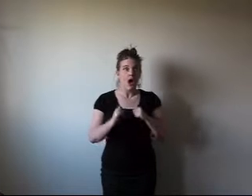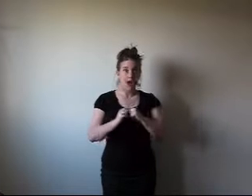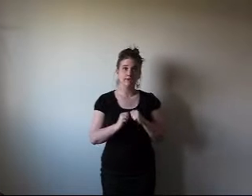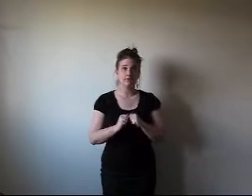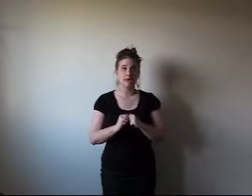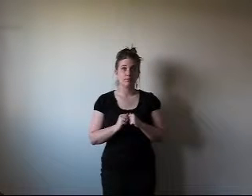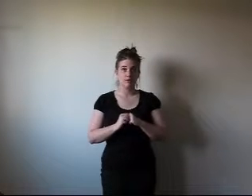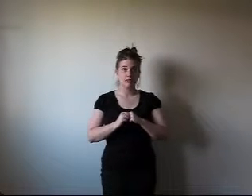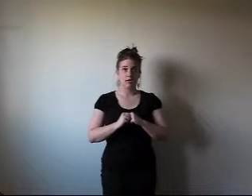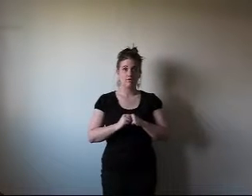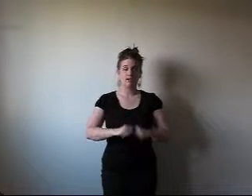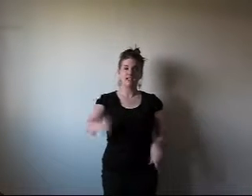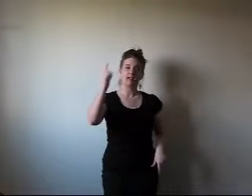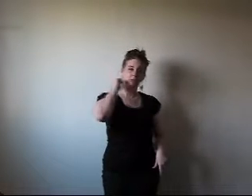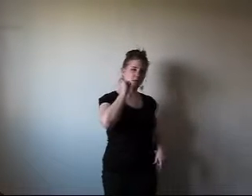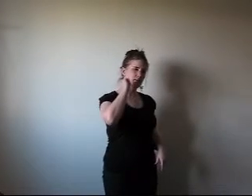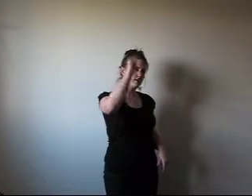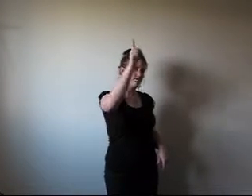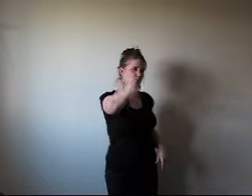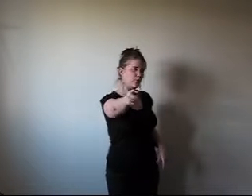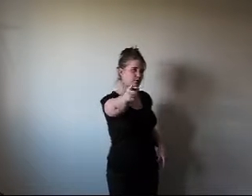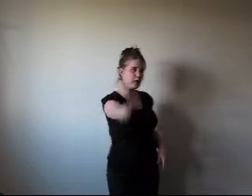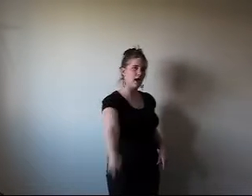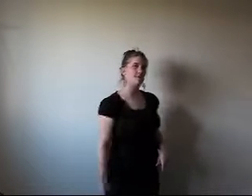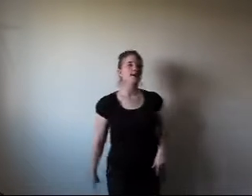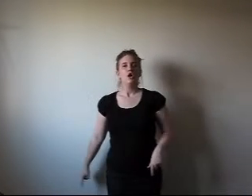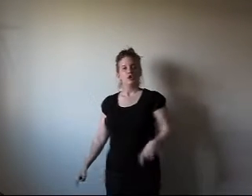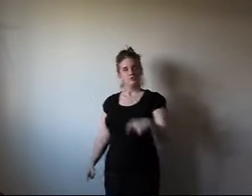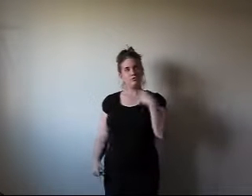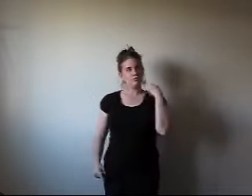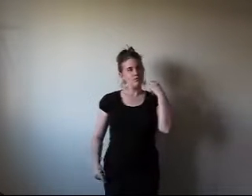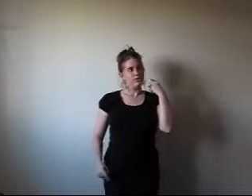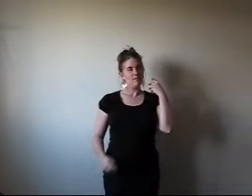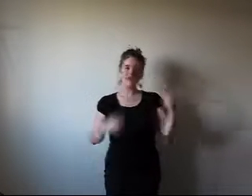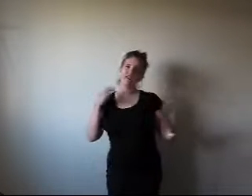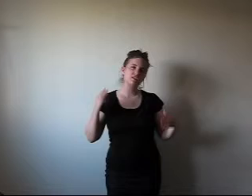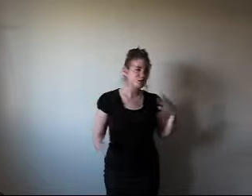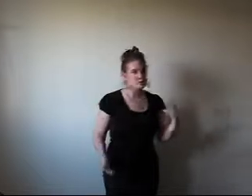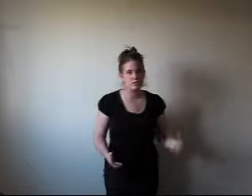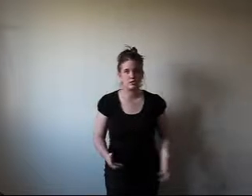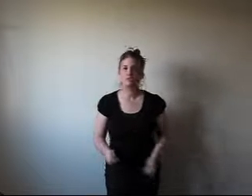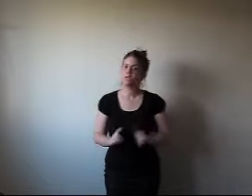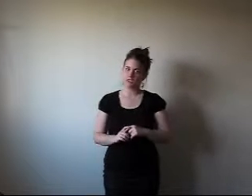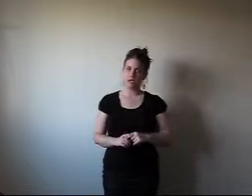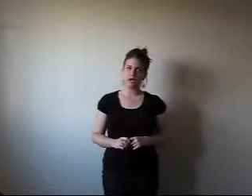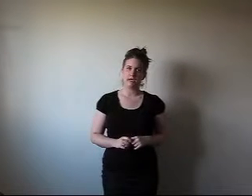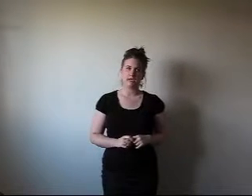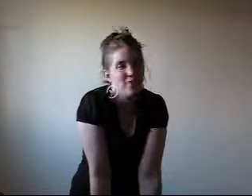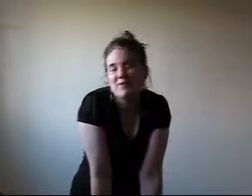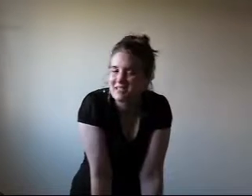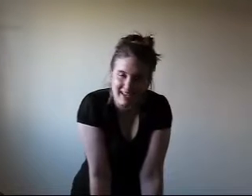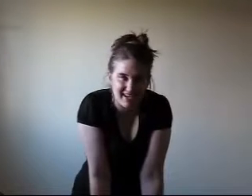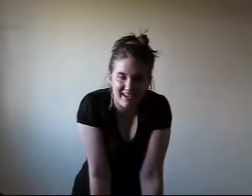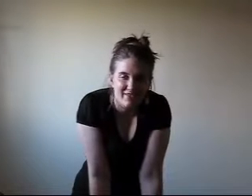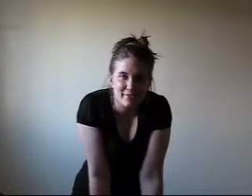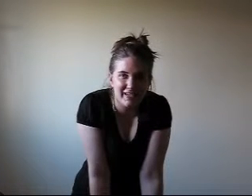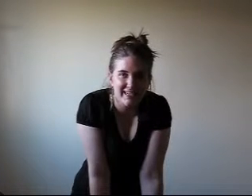I've allowed myself exactly one minute of your time to make excuses for being tardy. Wasn't that nice of me?